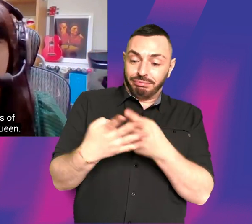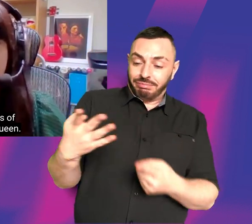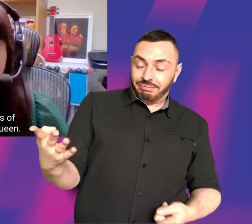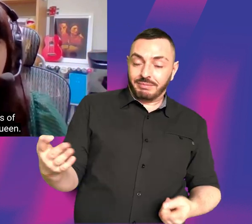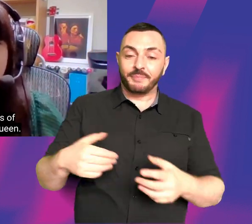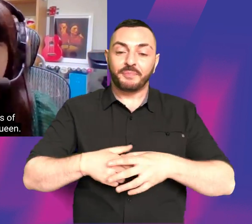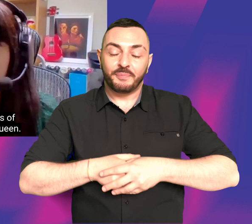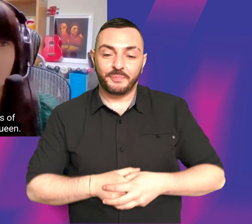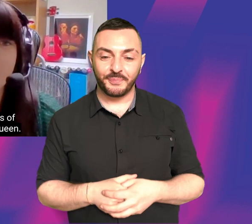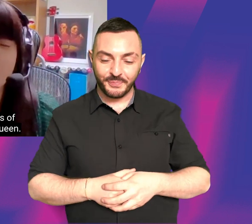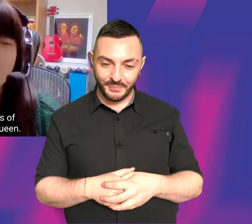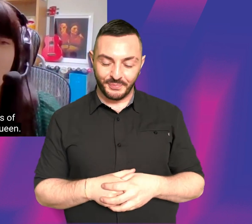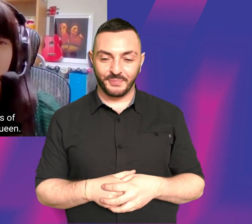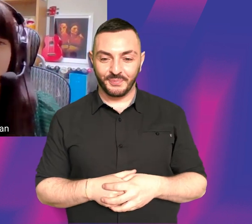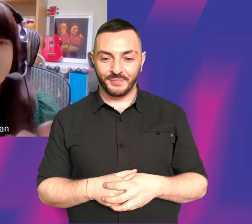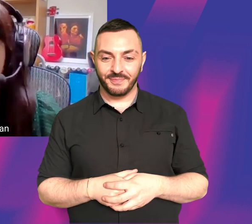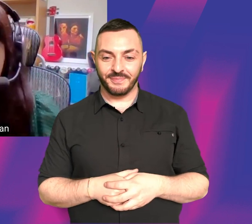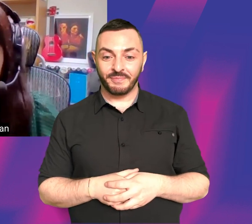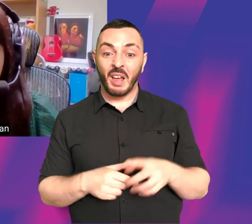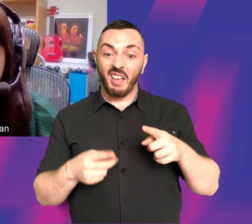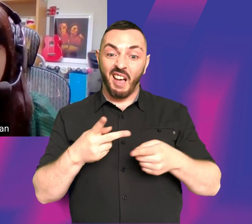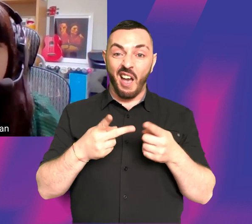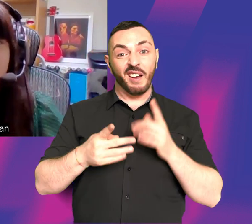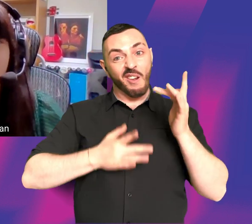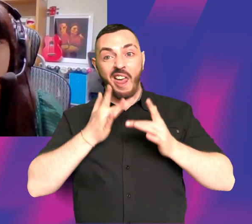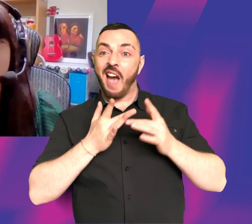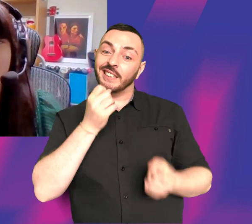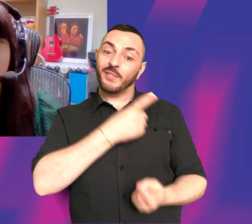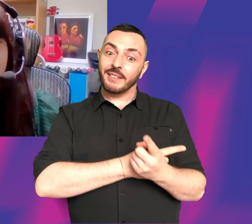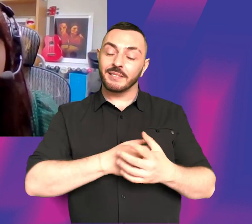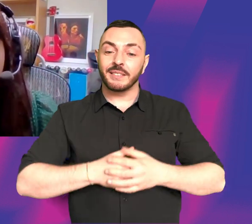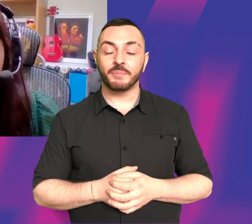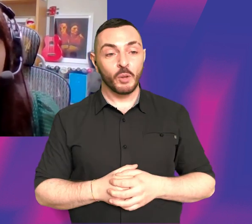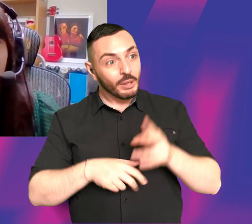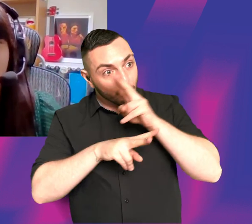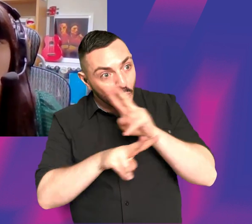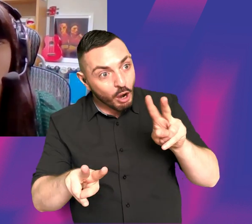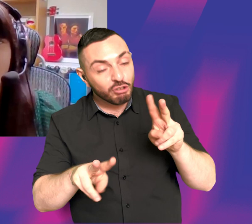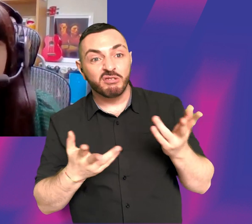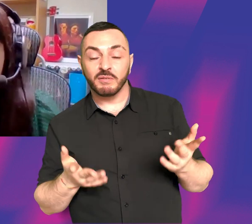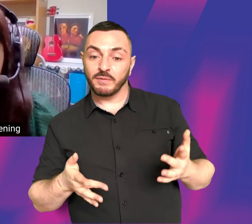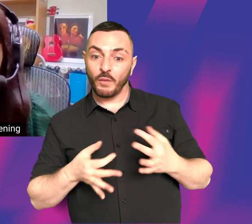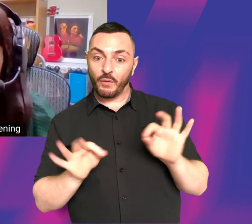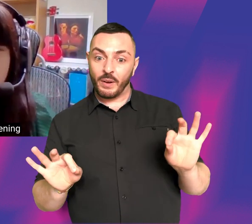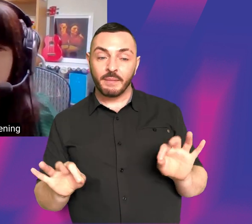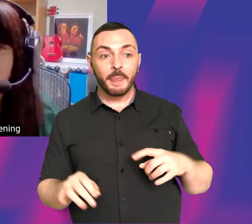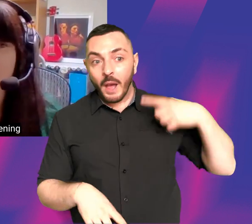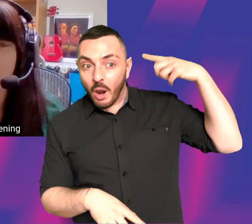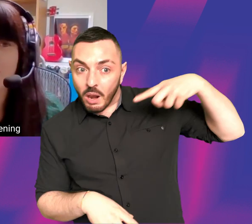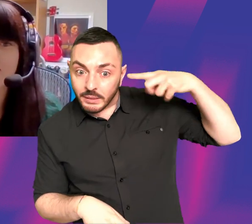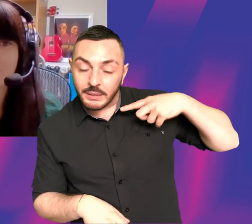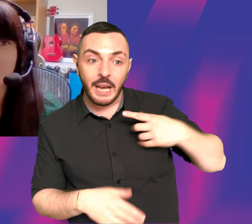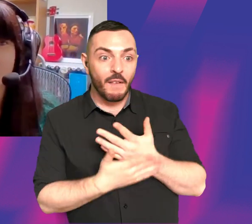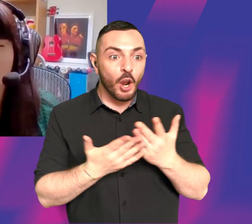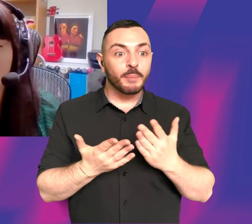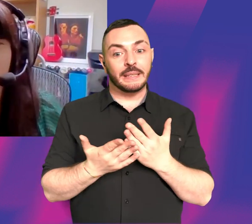Taika Wikiti, Steve McQueen. This is another online event, so you can watch it here for free. If you're in London, we've got more of these hotspots